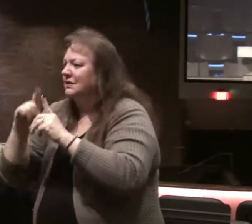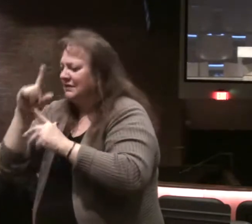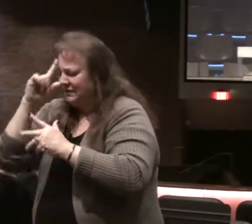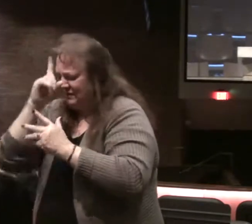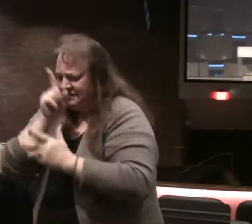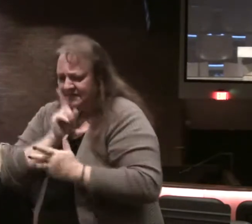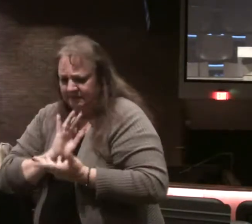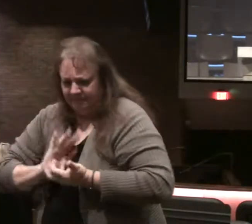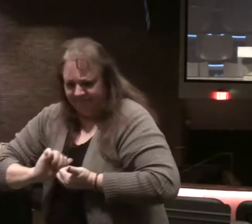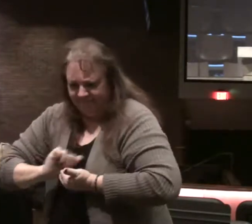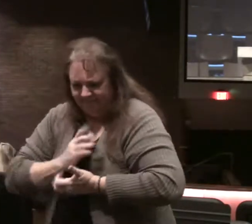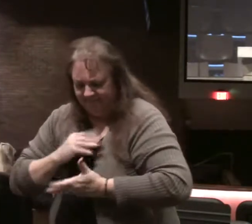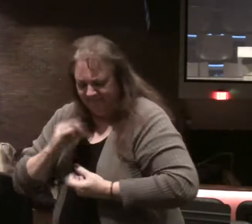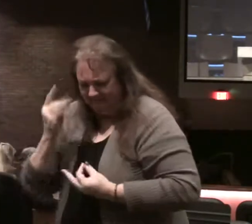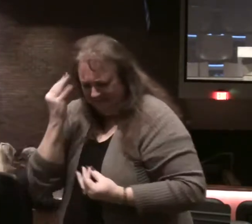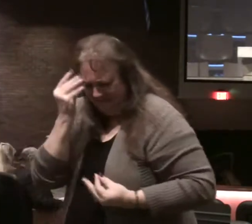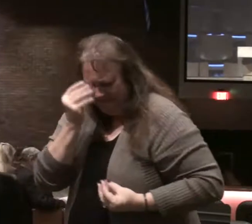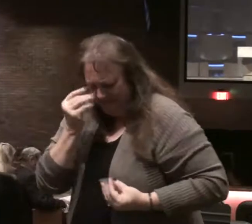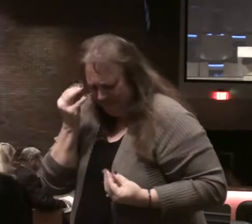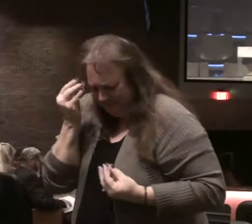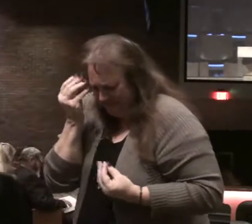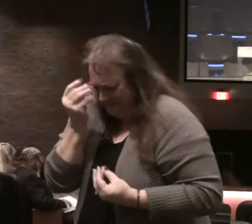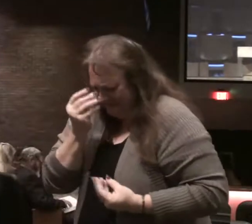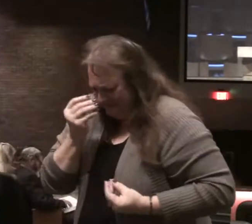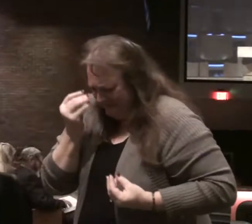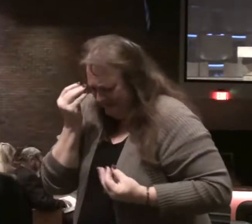digested, fought over,